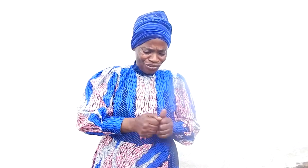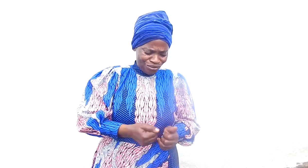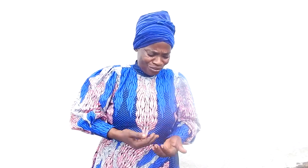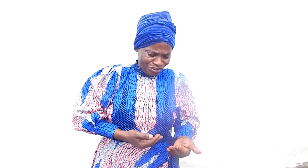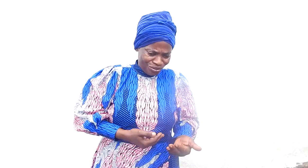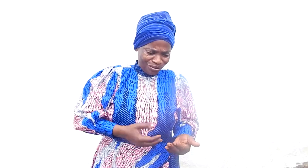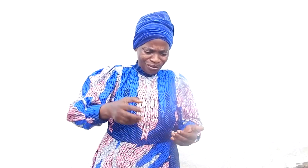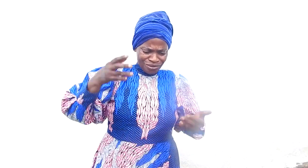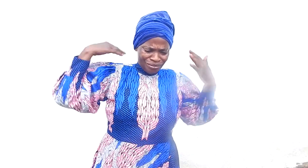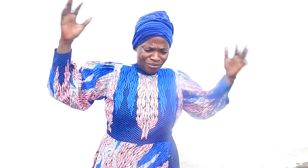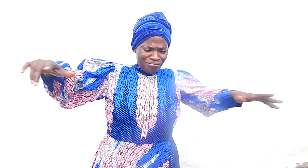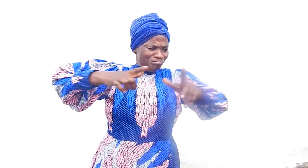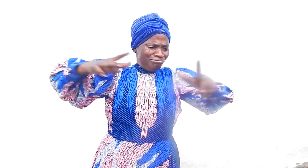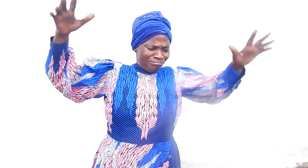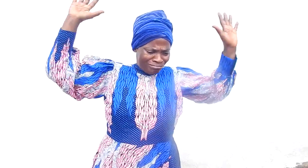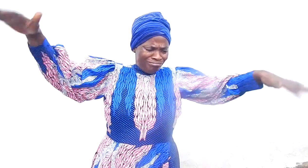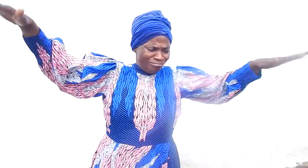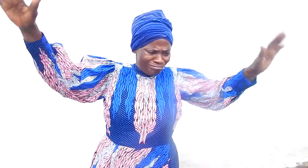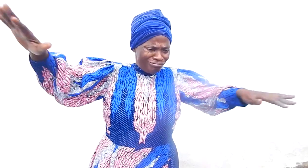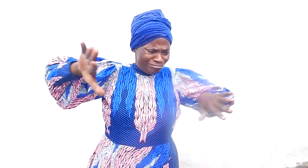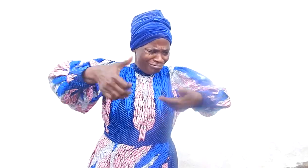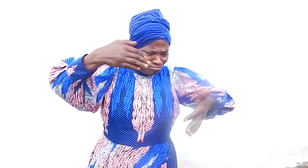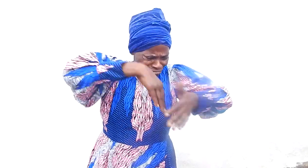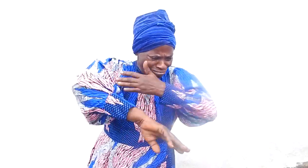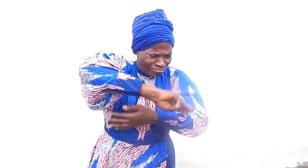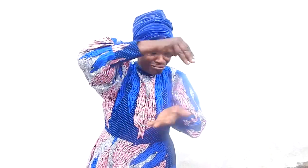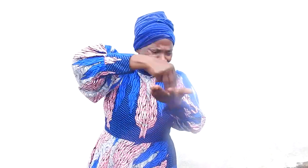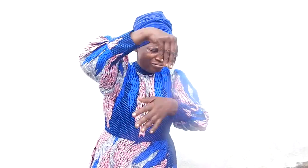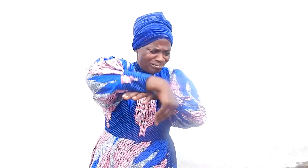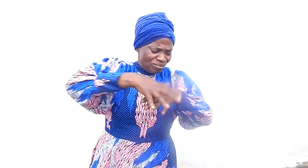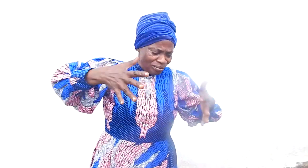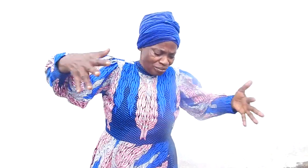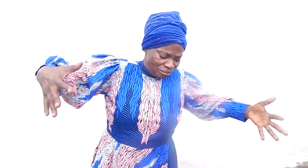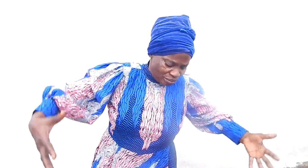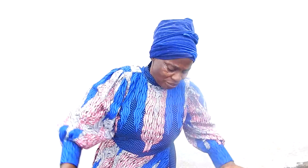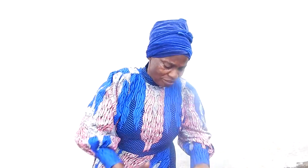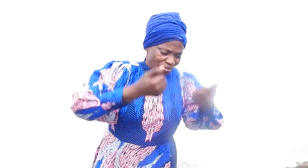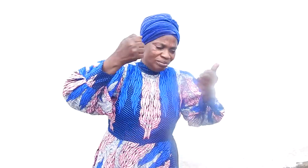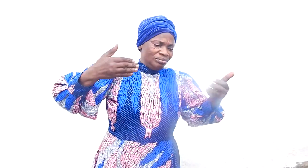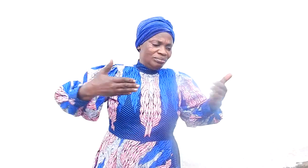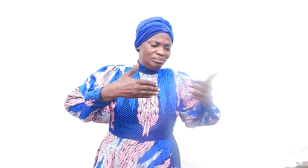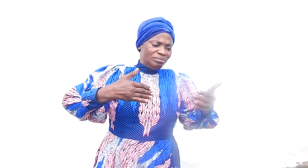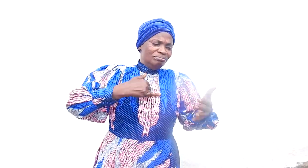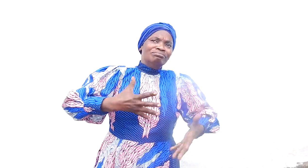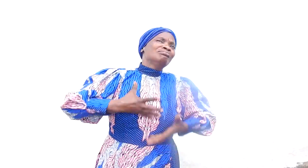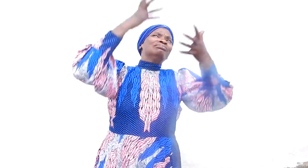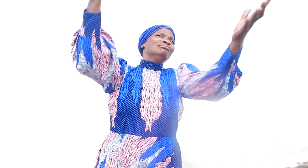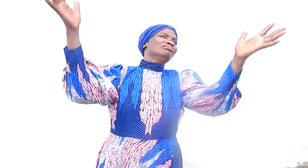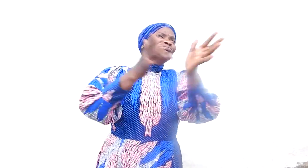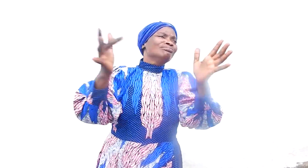was sleeping with the baby and there was a big build i did not know how the bird entered and wanted to carry the baby i shouted